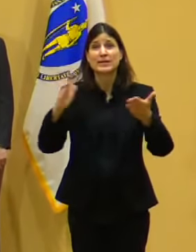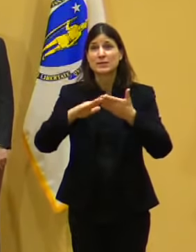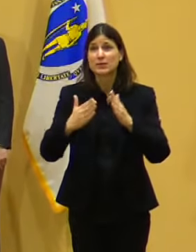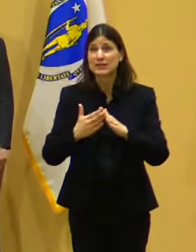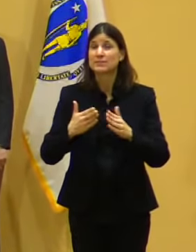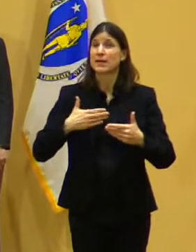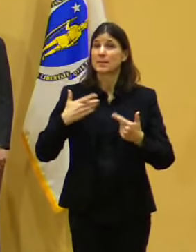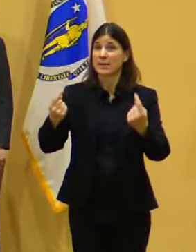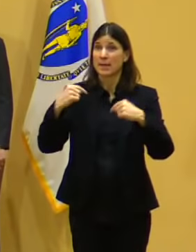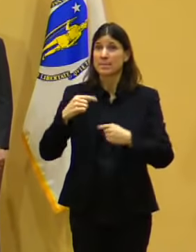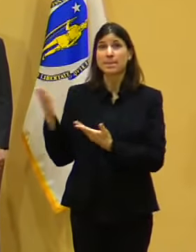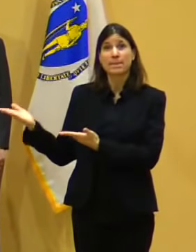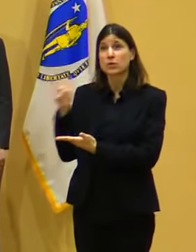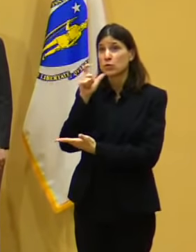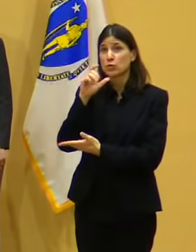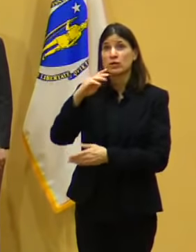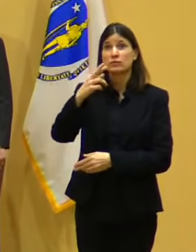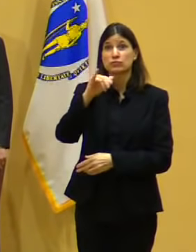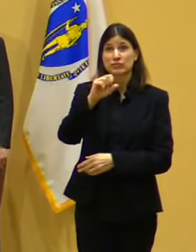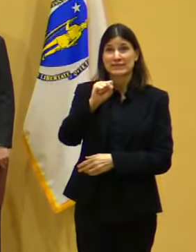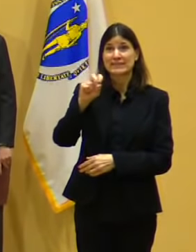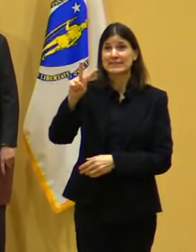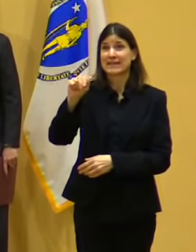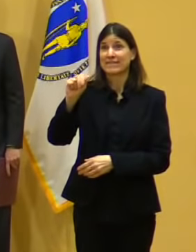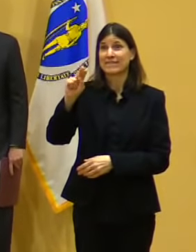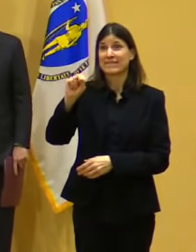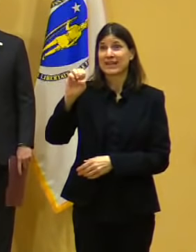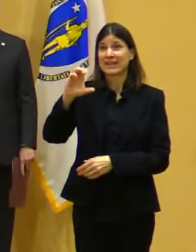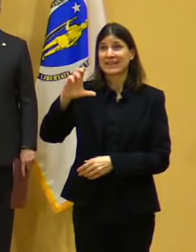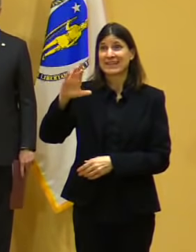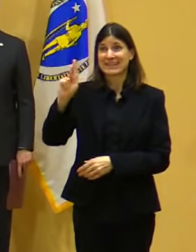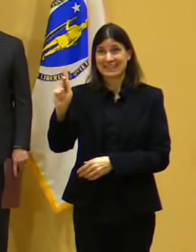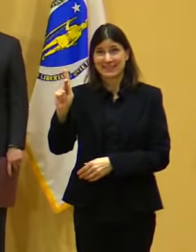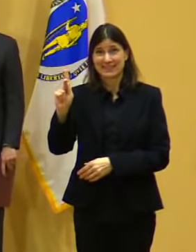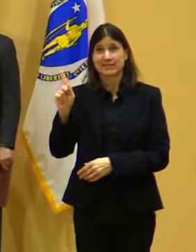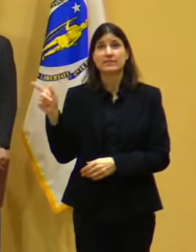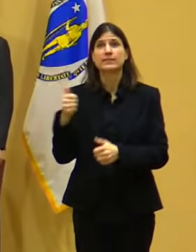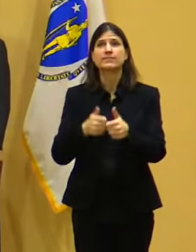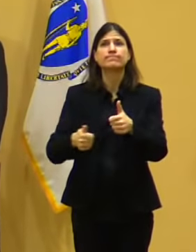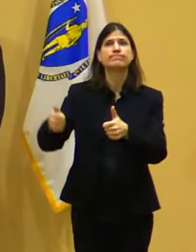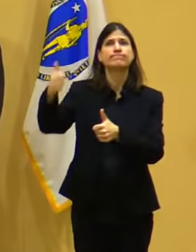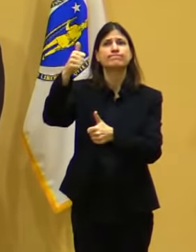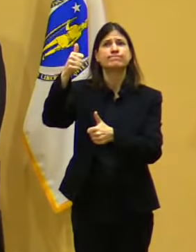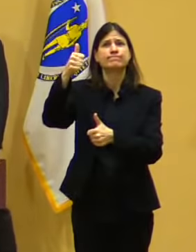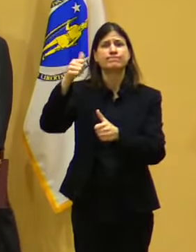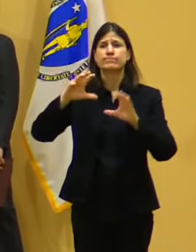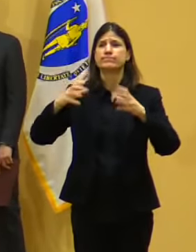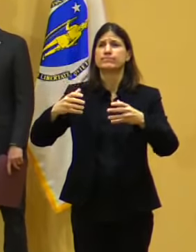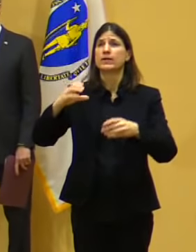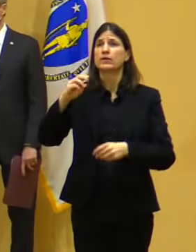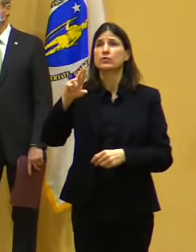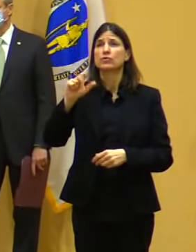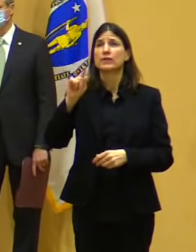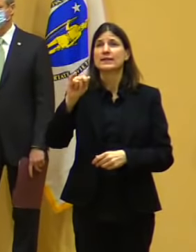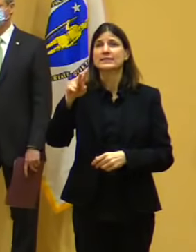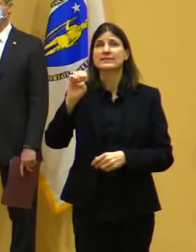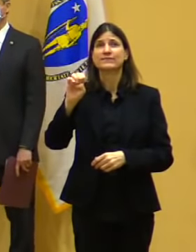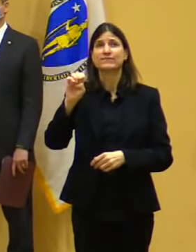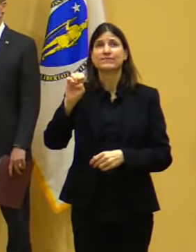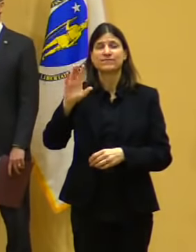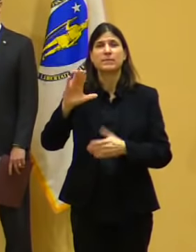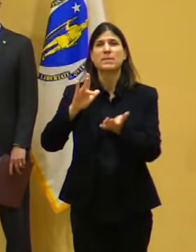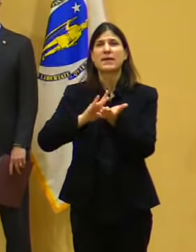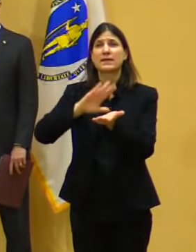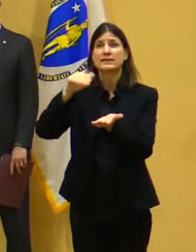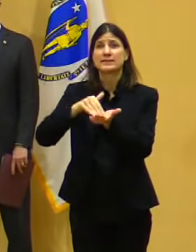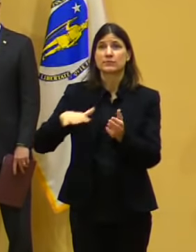Chris Vanek, the Curative Chief Operations Officer, and in partnership with the Great Commonwealth